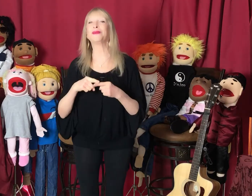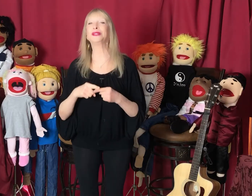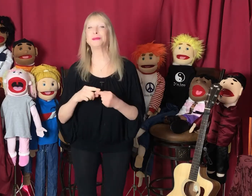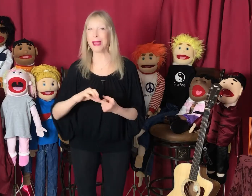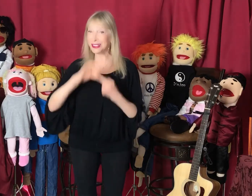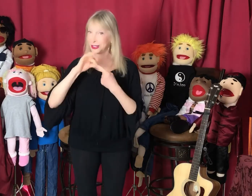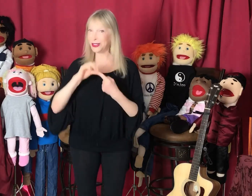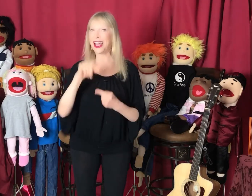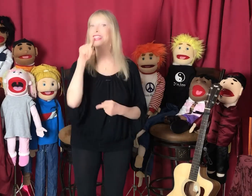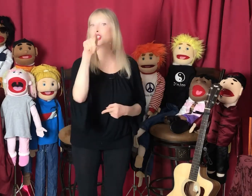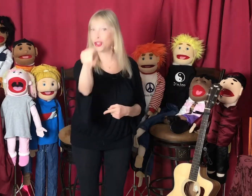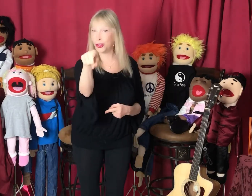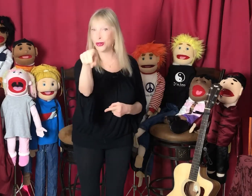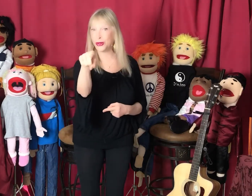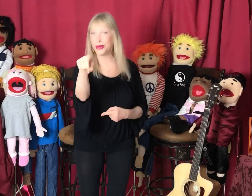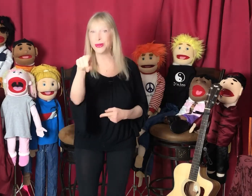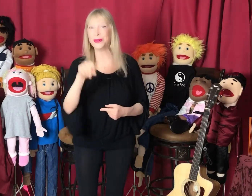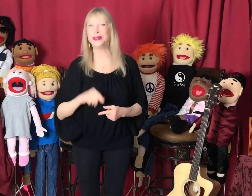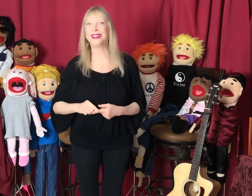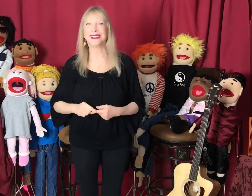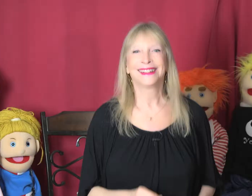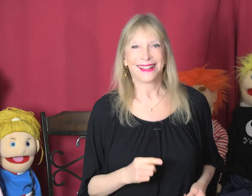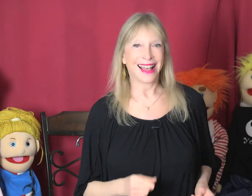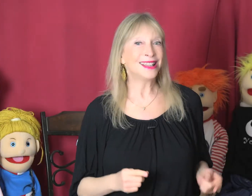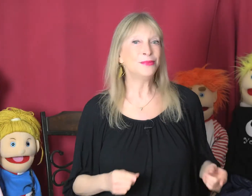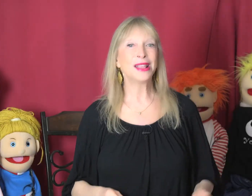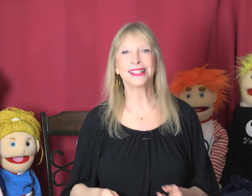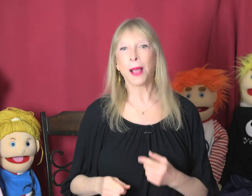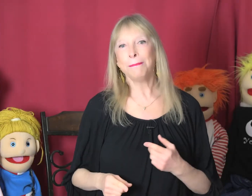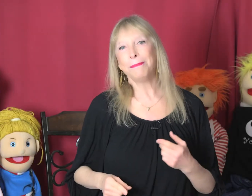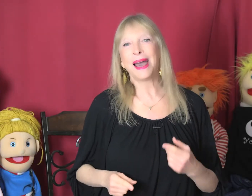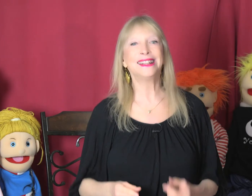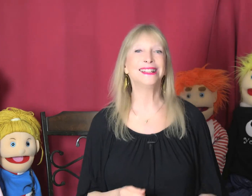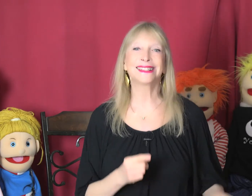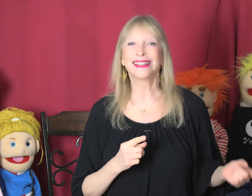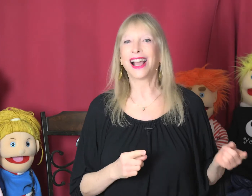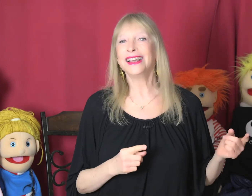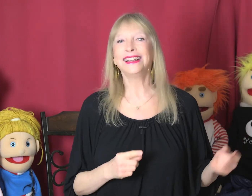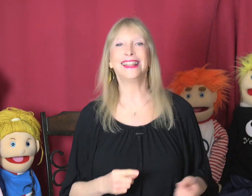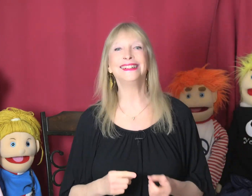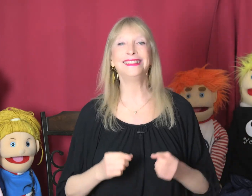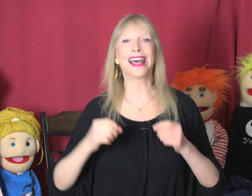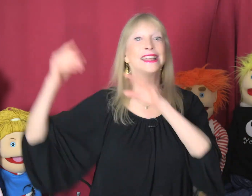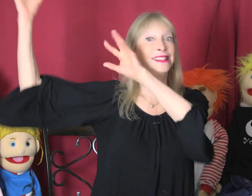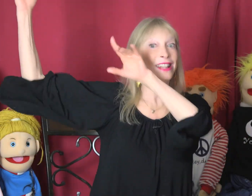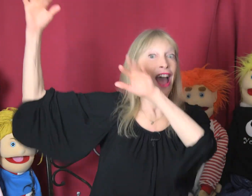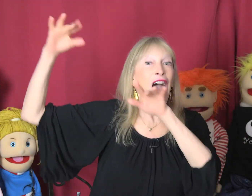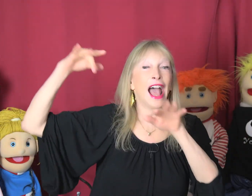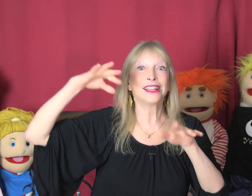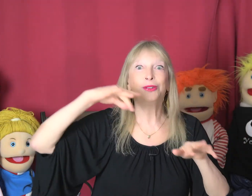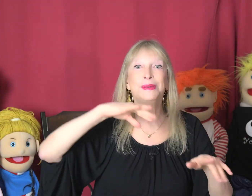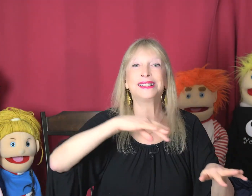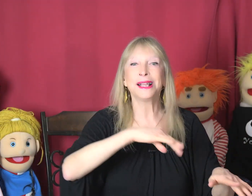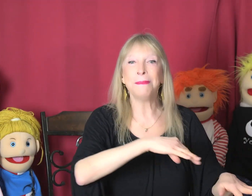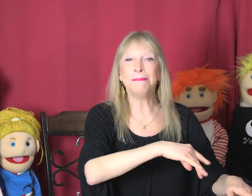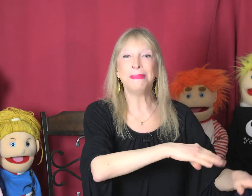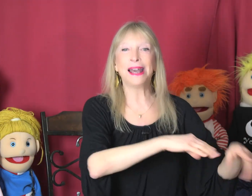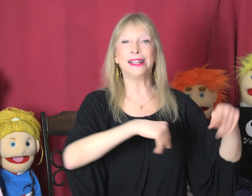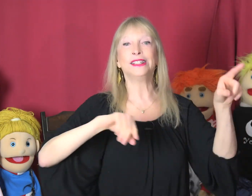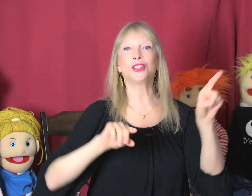special in you. I can be somebody's shining light. I can be somebody's